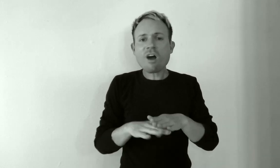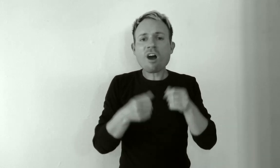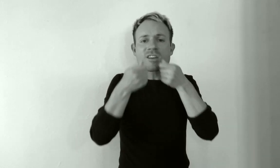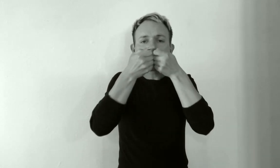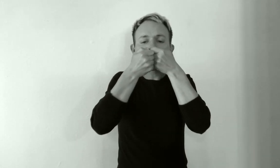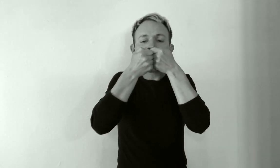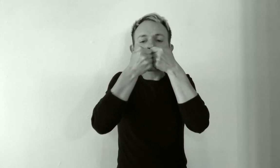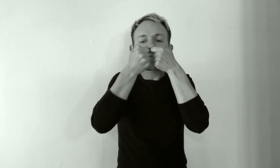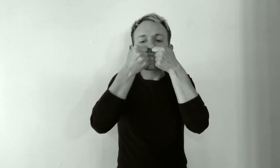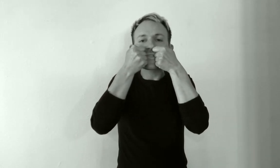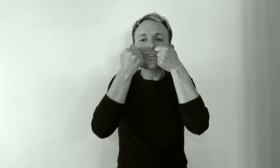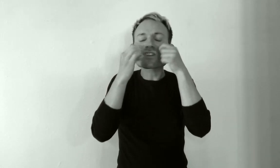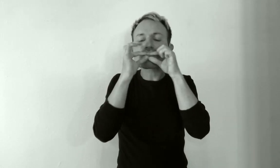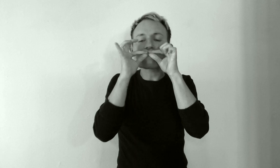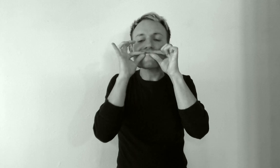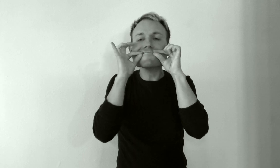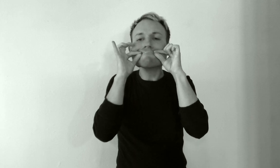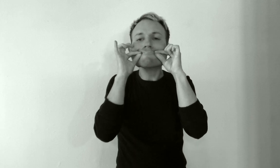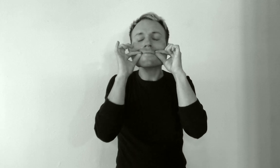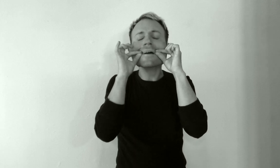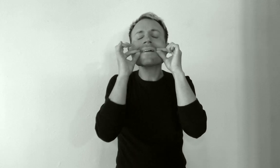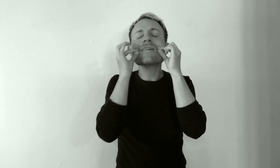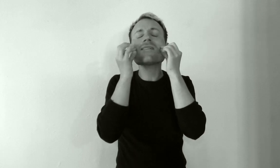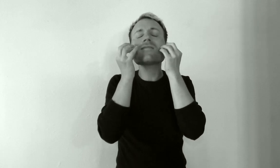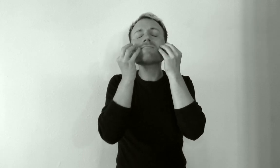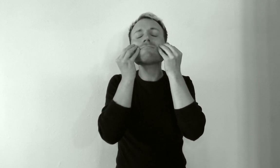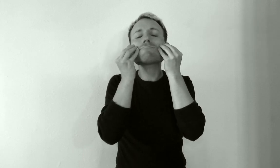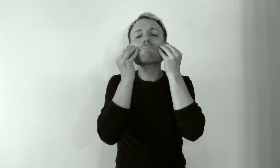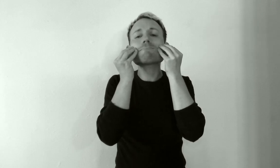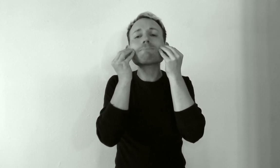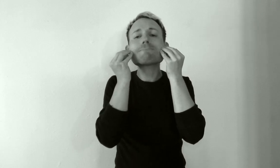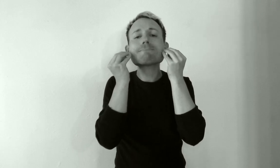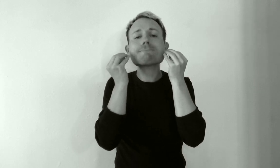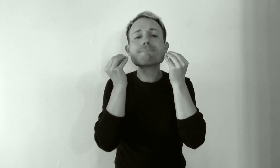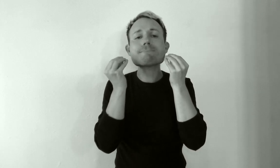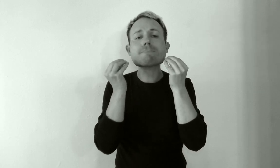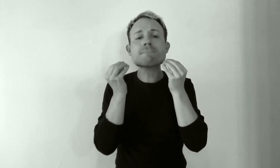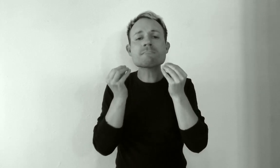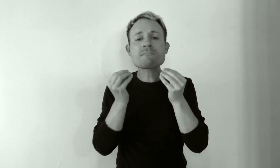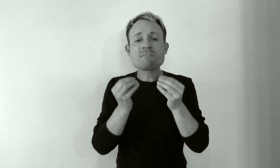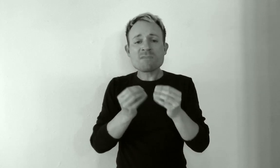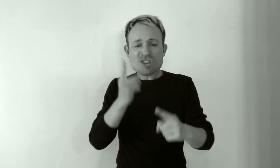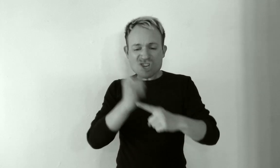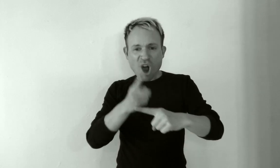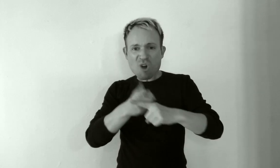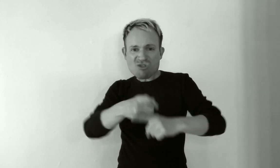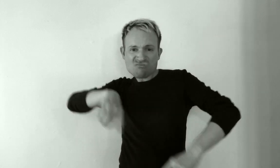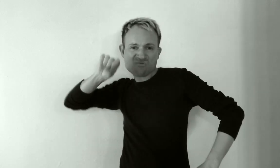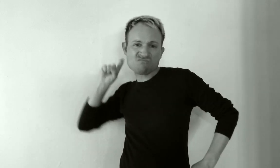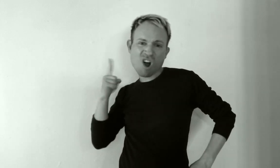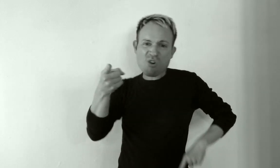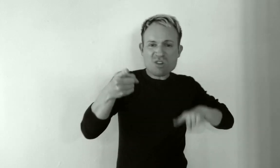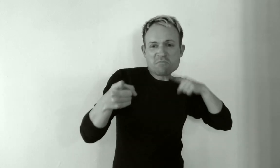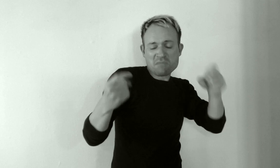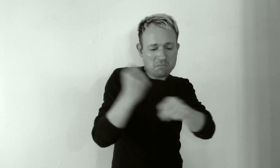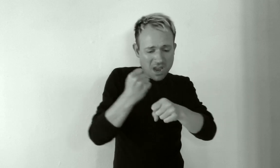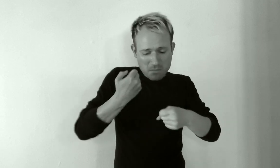enough tape to shut this mouth The stones you throw can make me